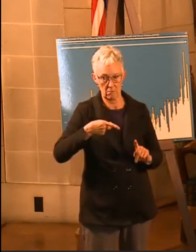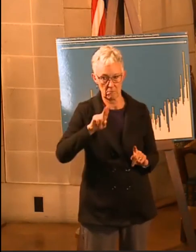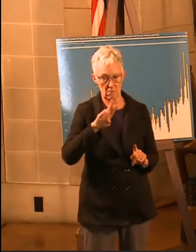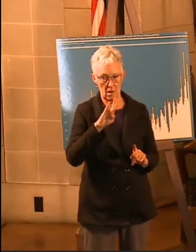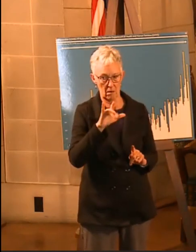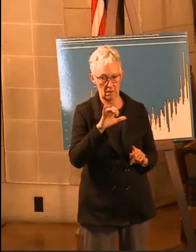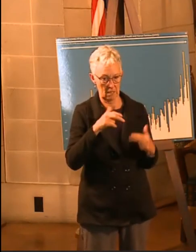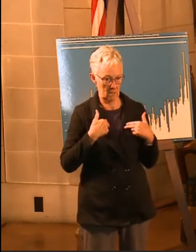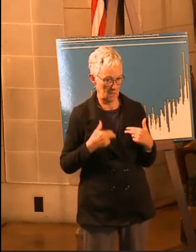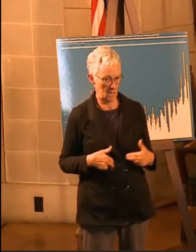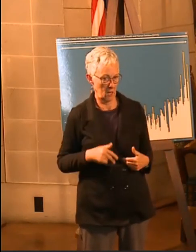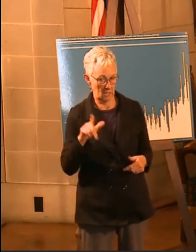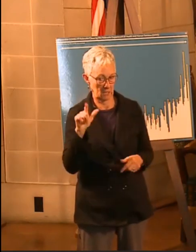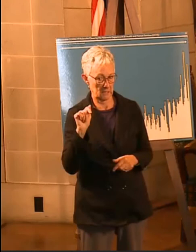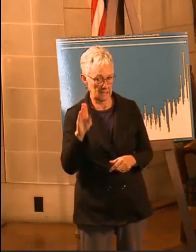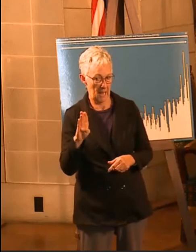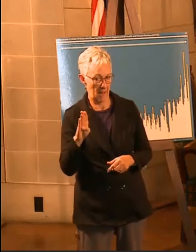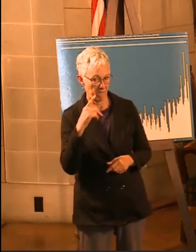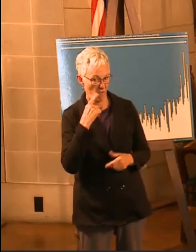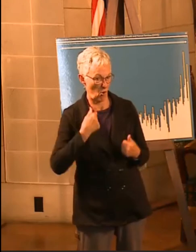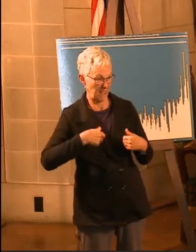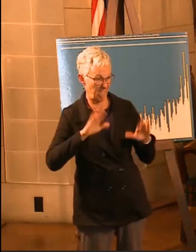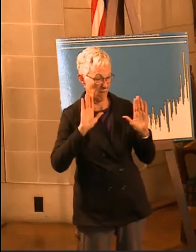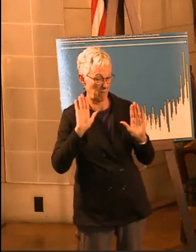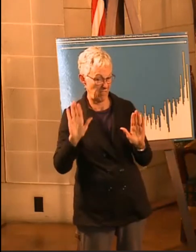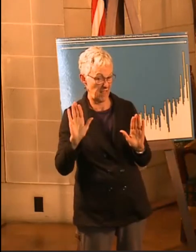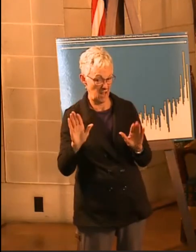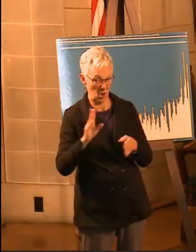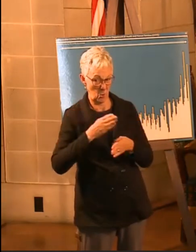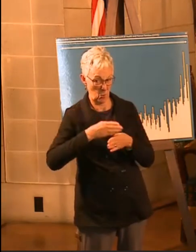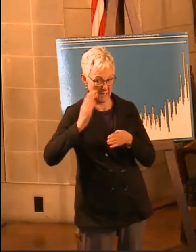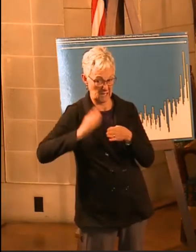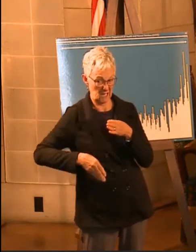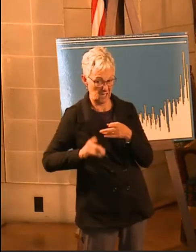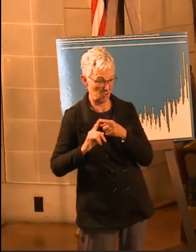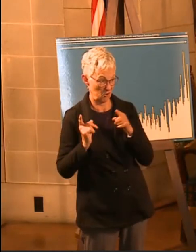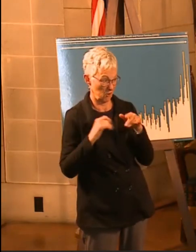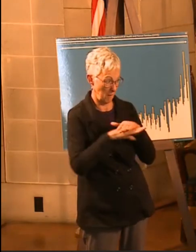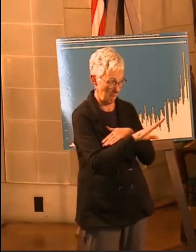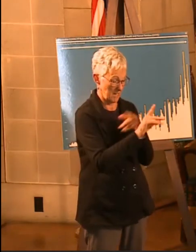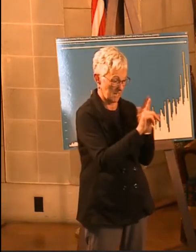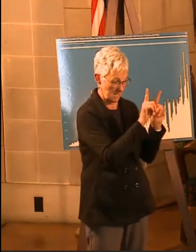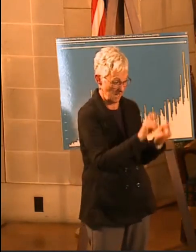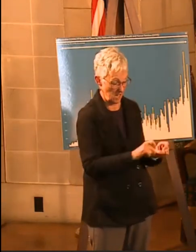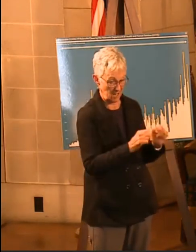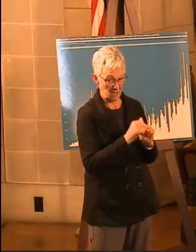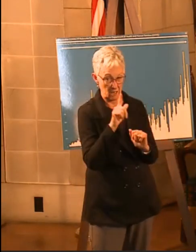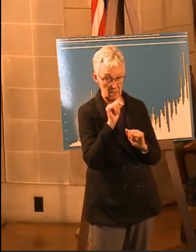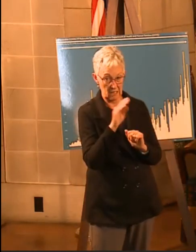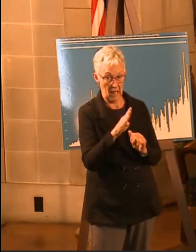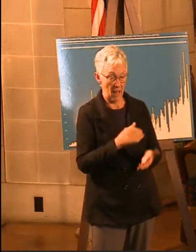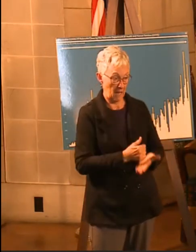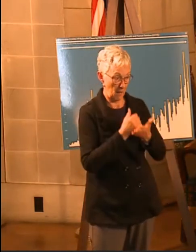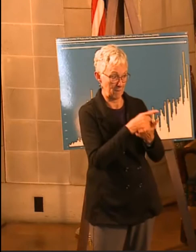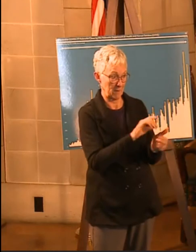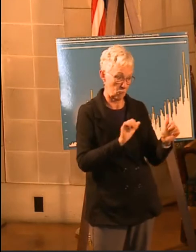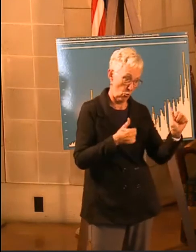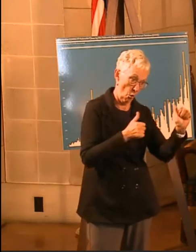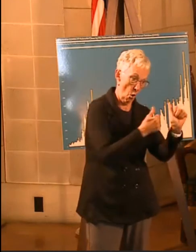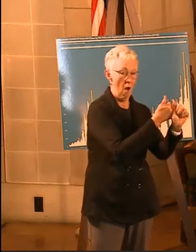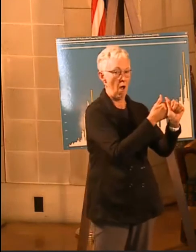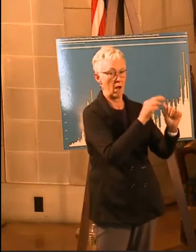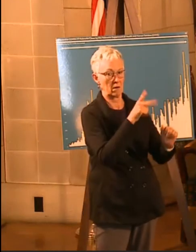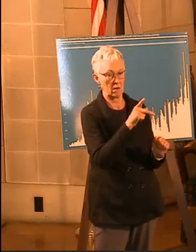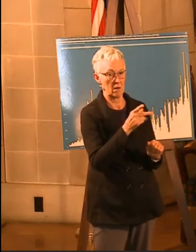staff at the Nebraska Public Health Lab for giving up their weekend and coming in to help out with the Test Nebraska Lab to help them get caught up. It